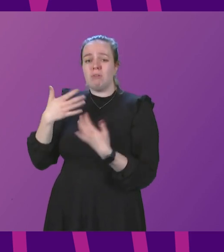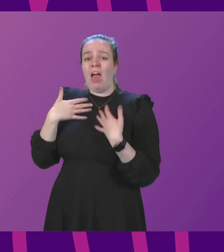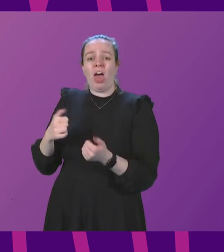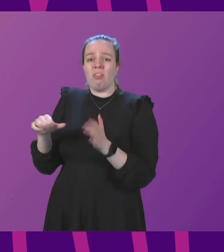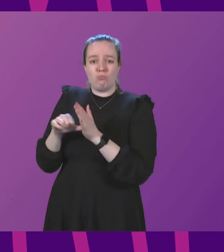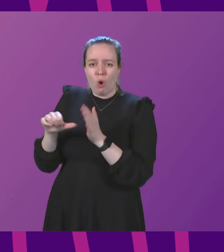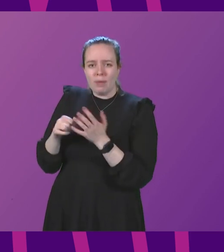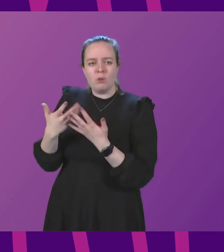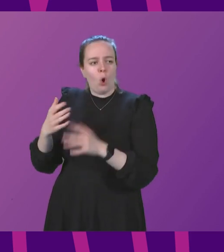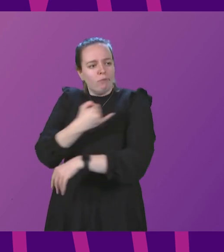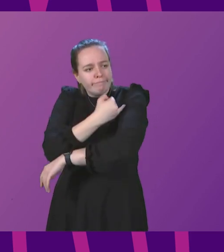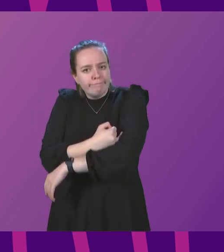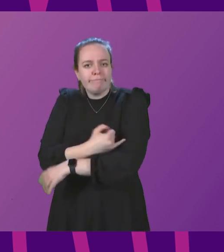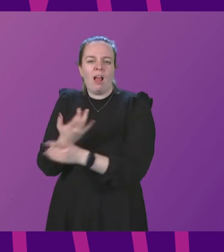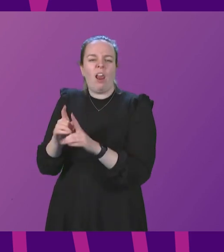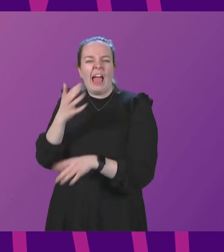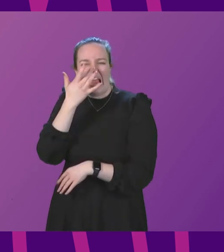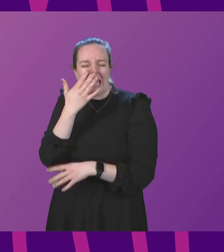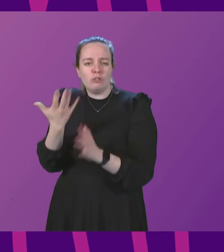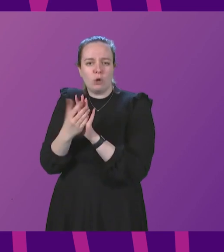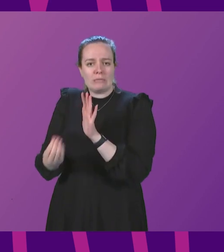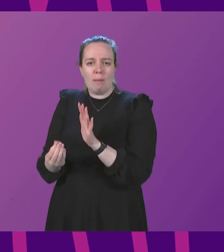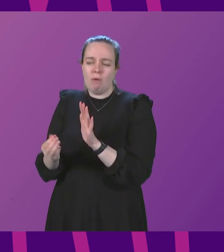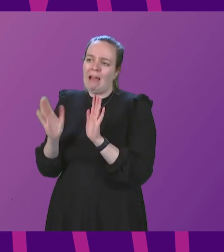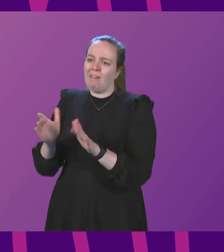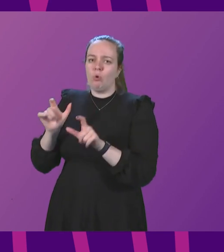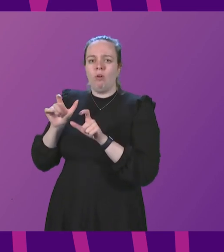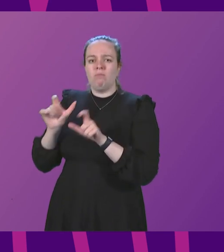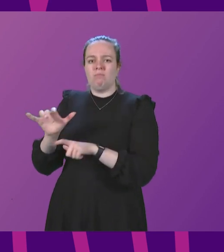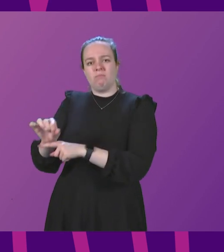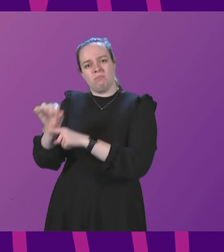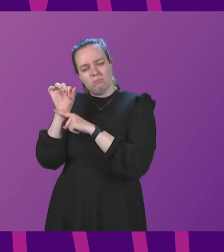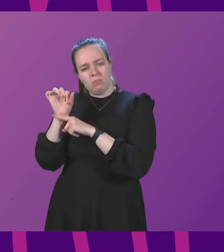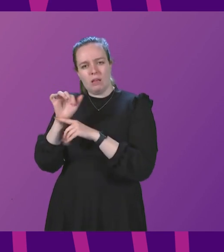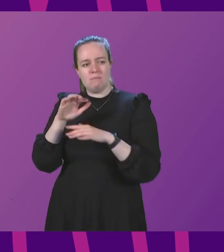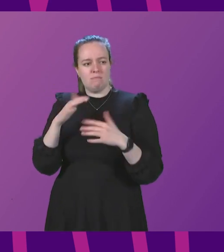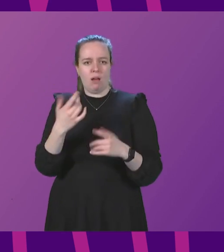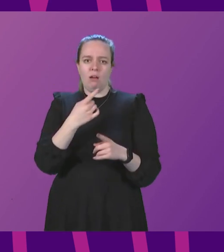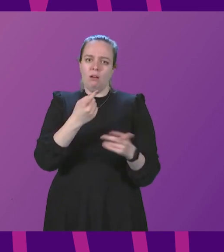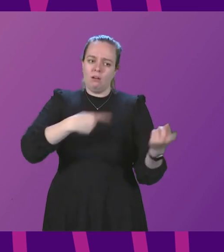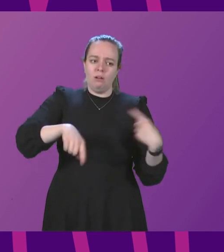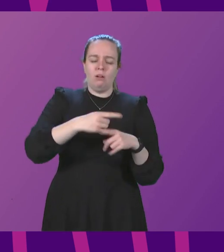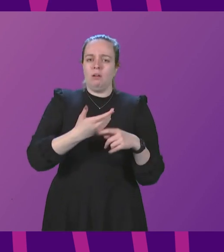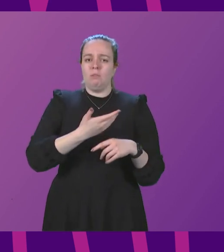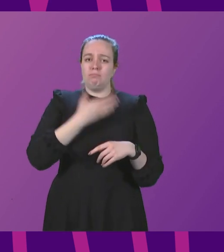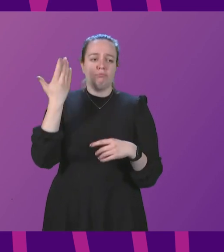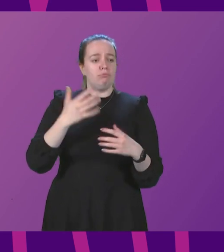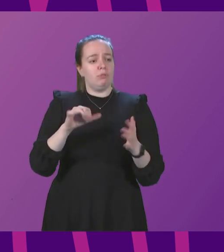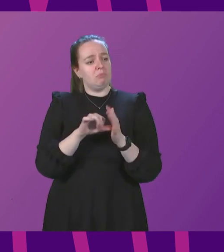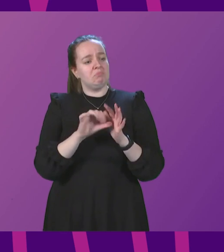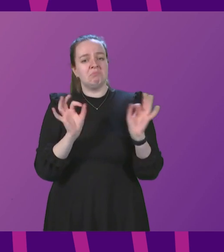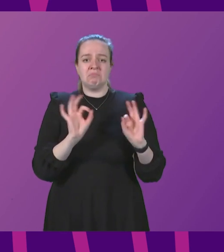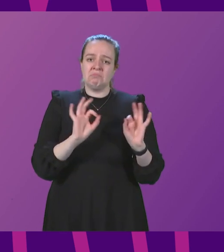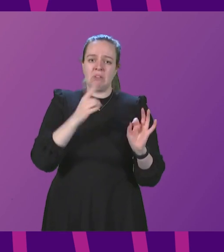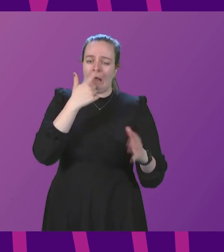frail by virtue of age for example have to continue to effectively shield while those who are not in that position can go about